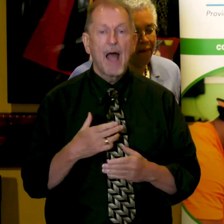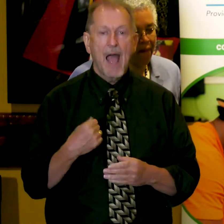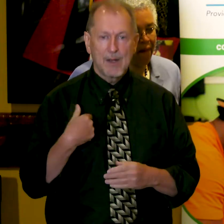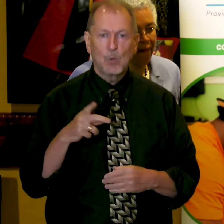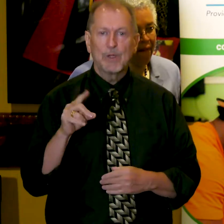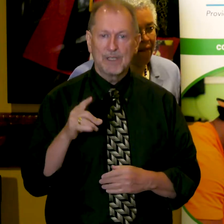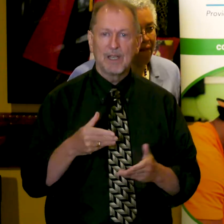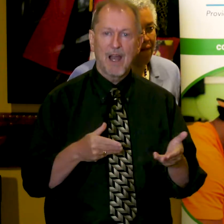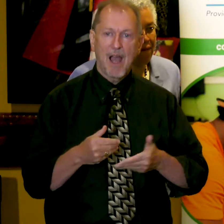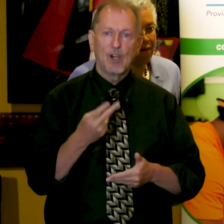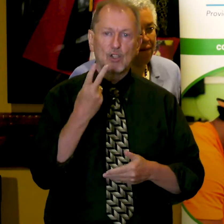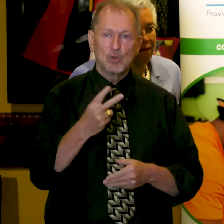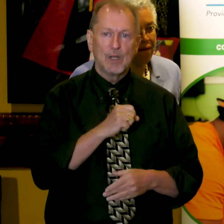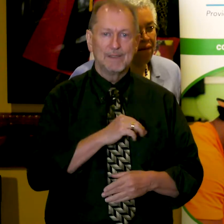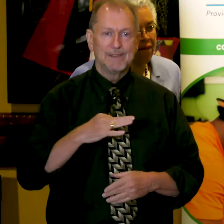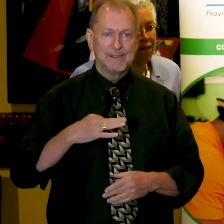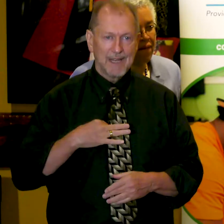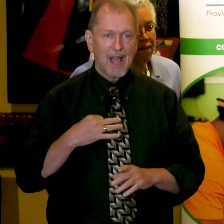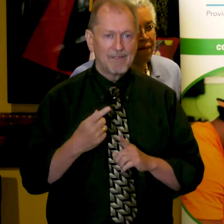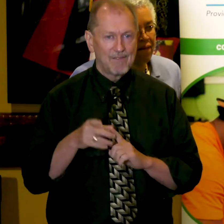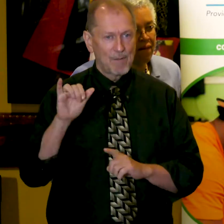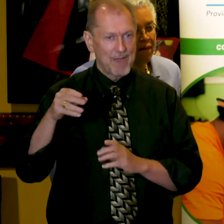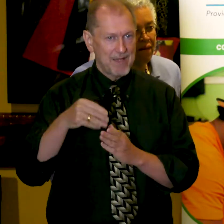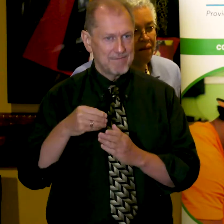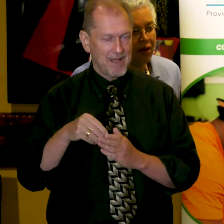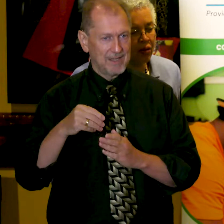get started and recovering from the pandemic.